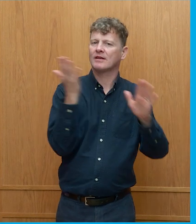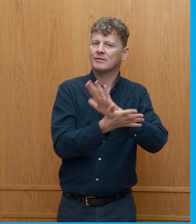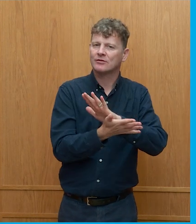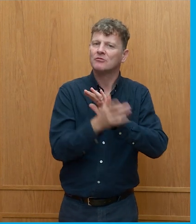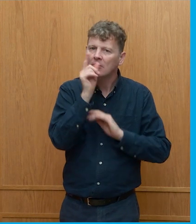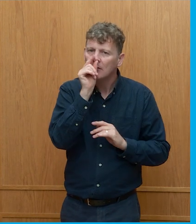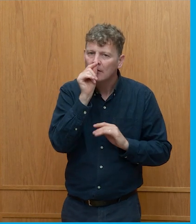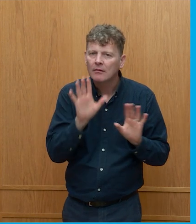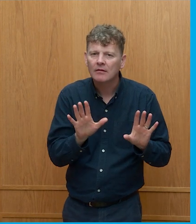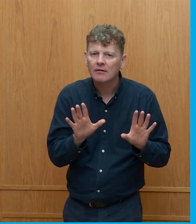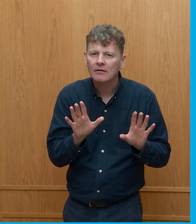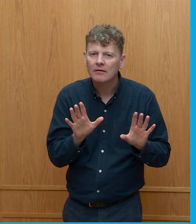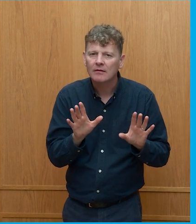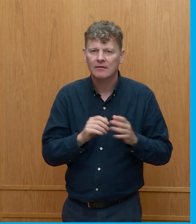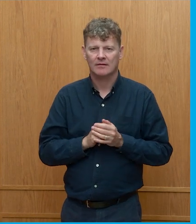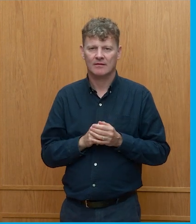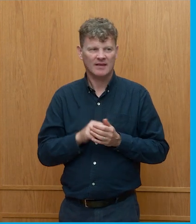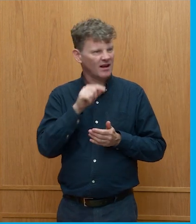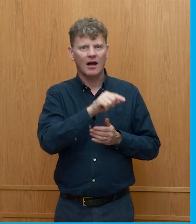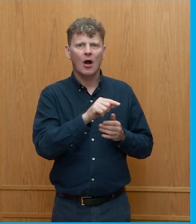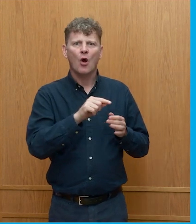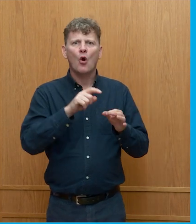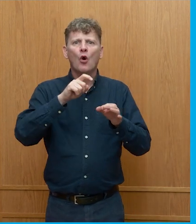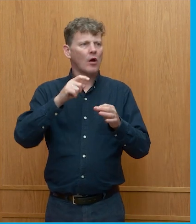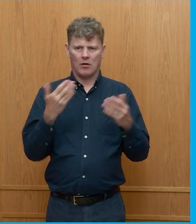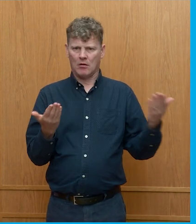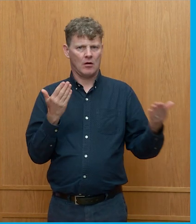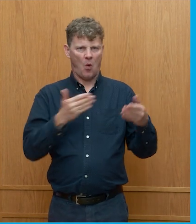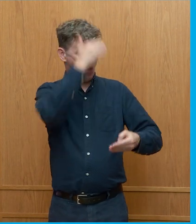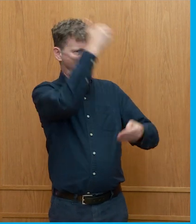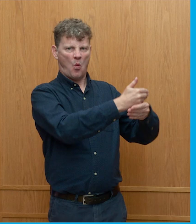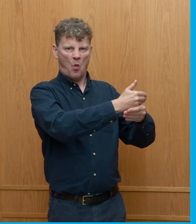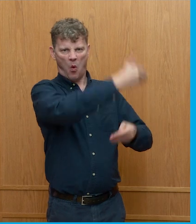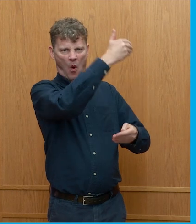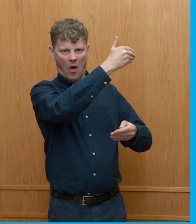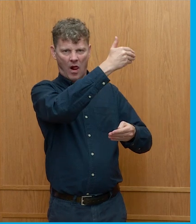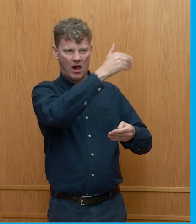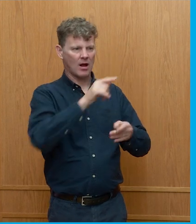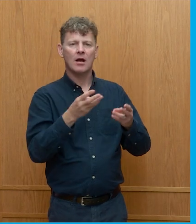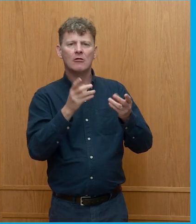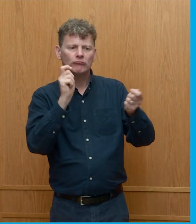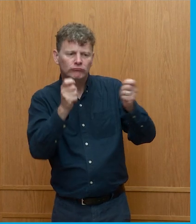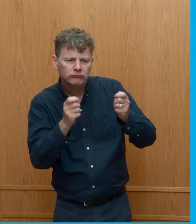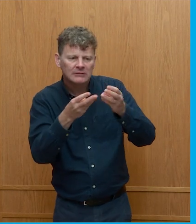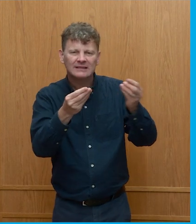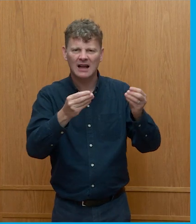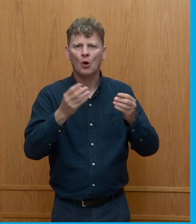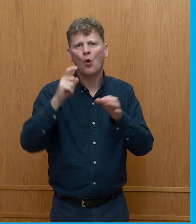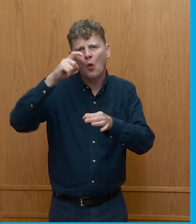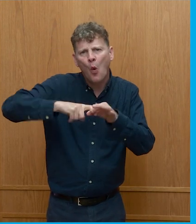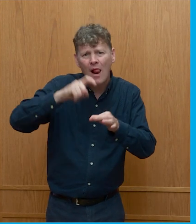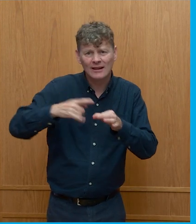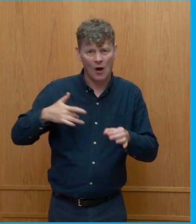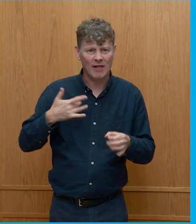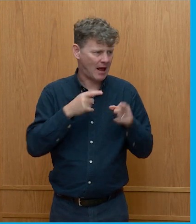The quality of life from choosing one or other of those options is huge. The impact that it will